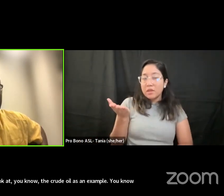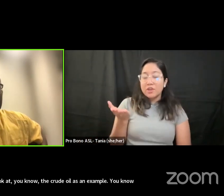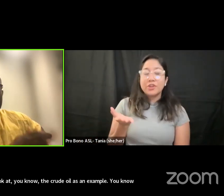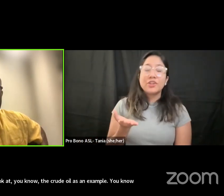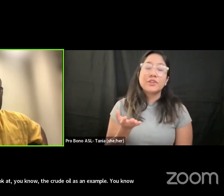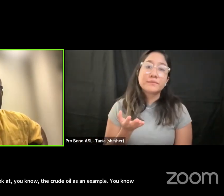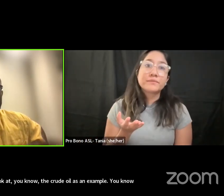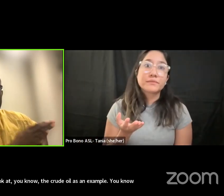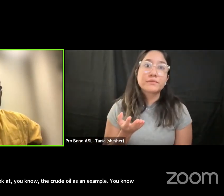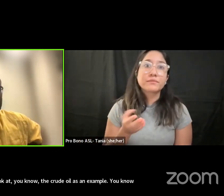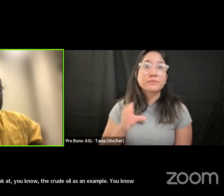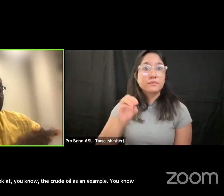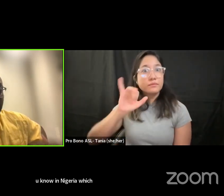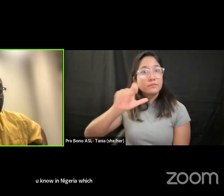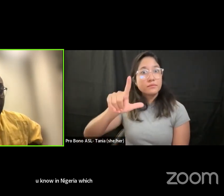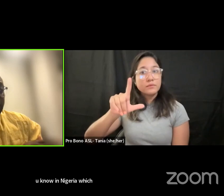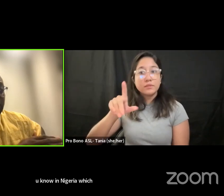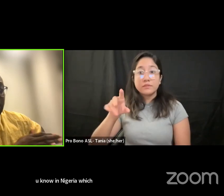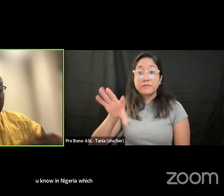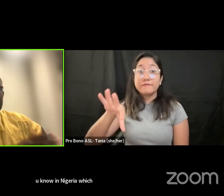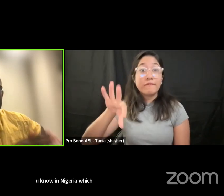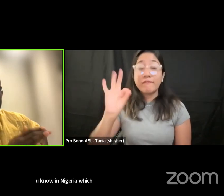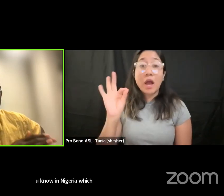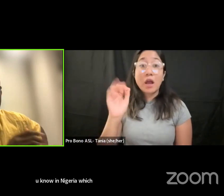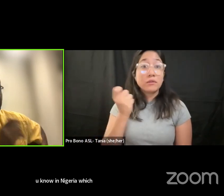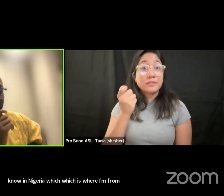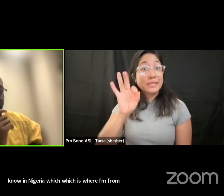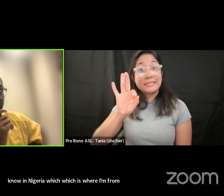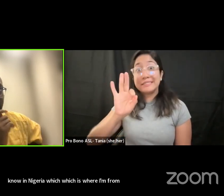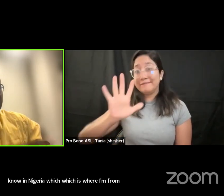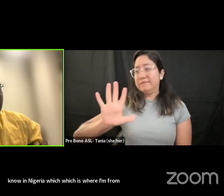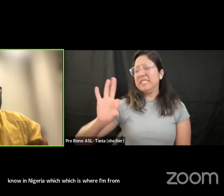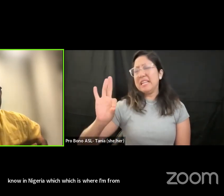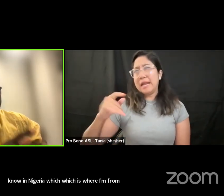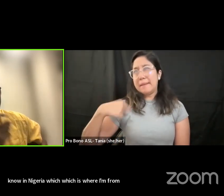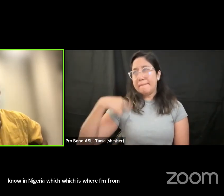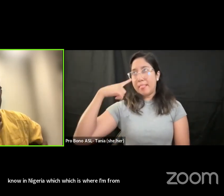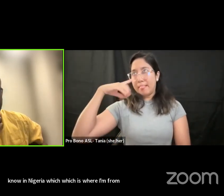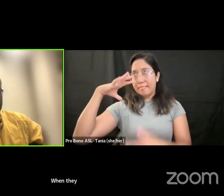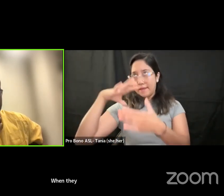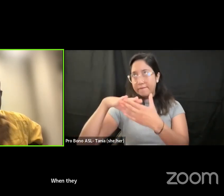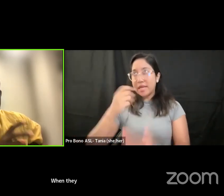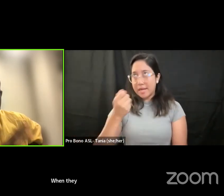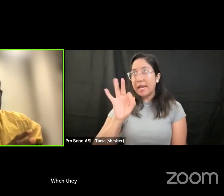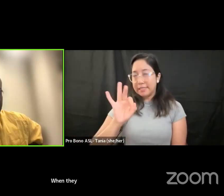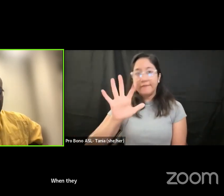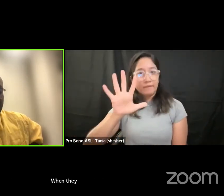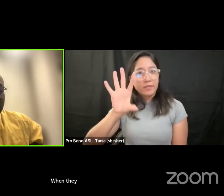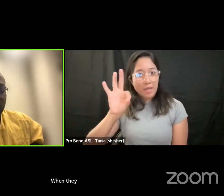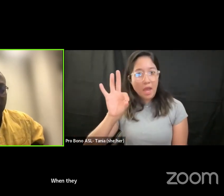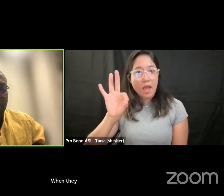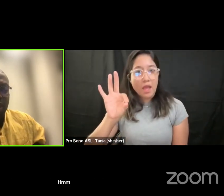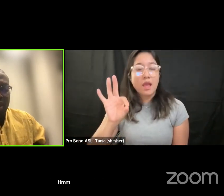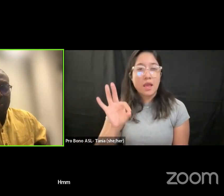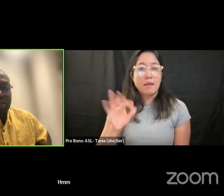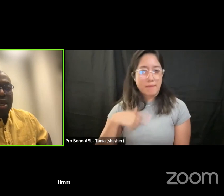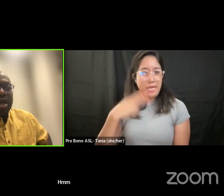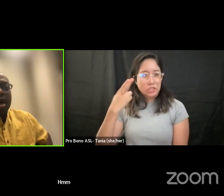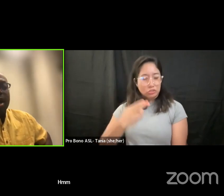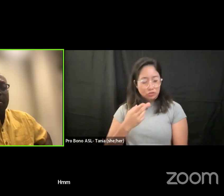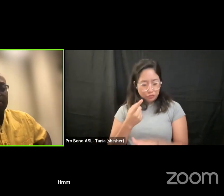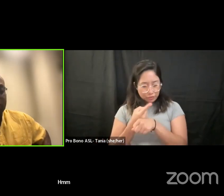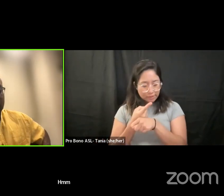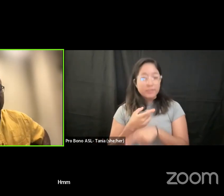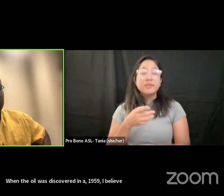when the oil was discovered in a library in 1959 i believe or i think it's 1959 if i get my history correctly